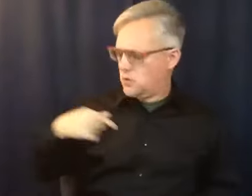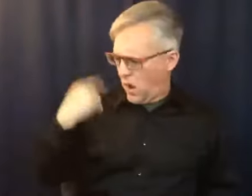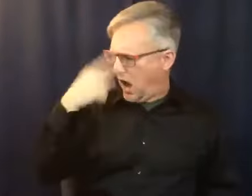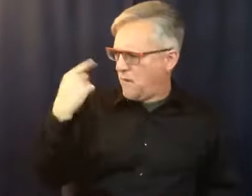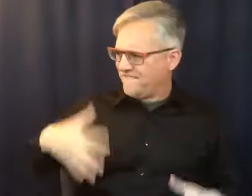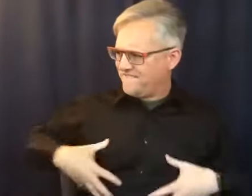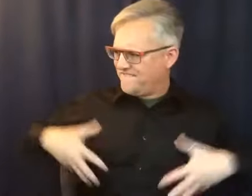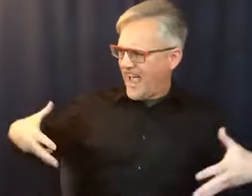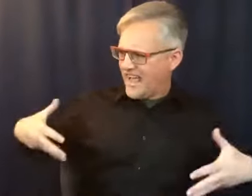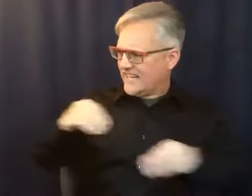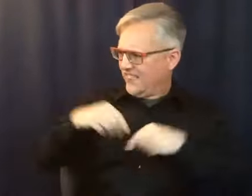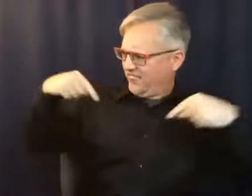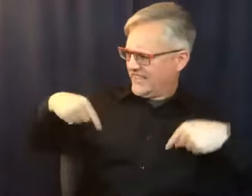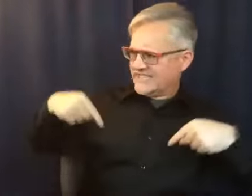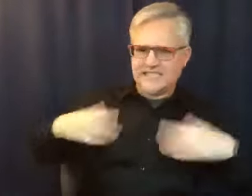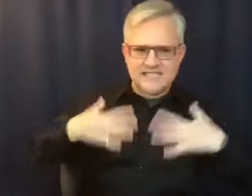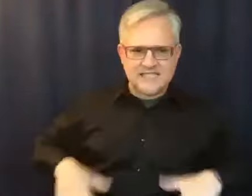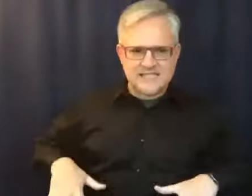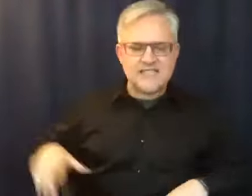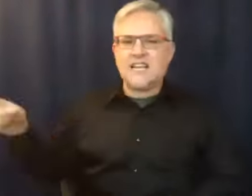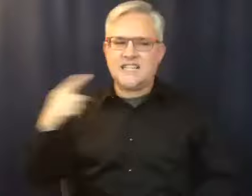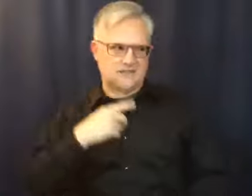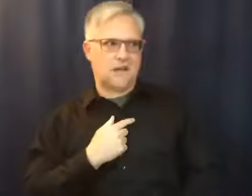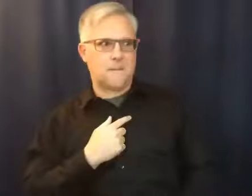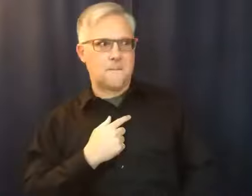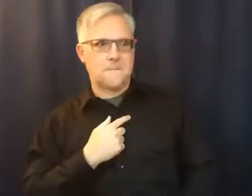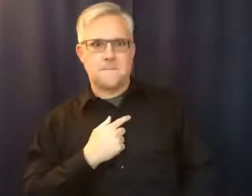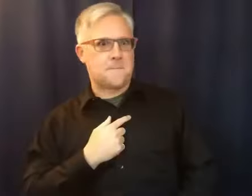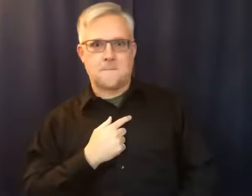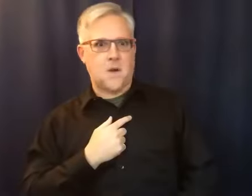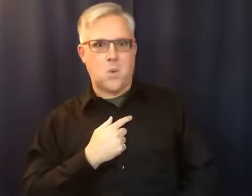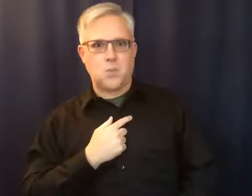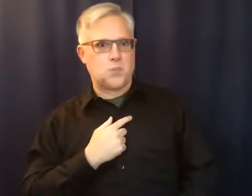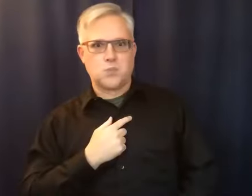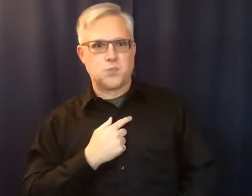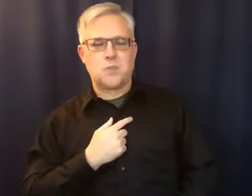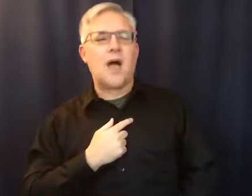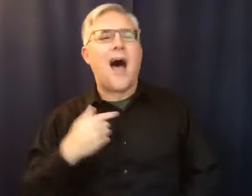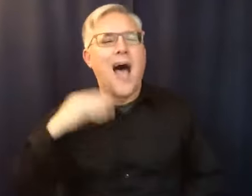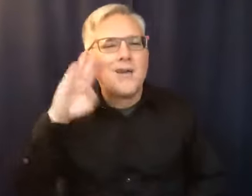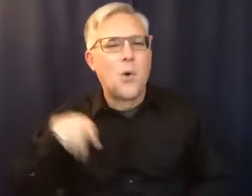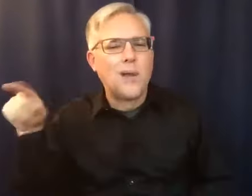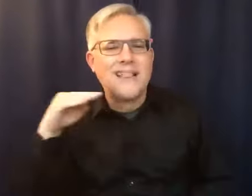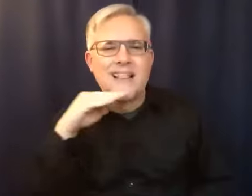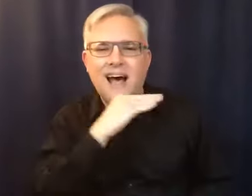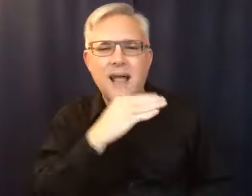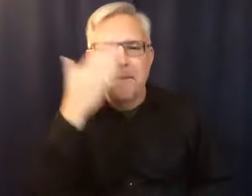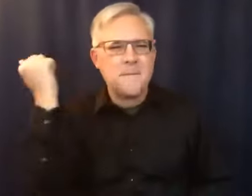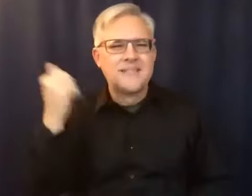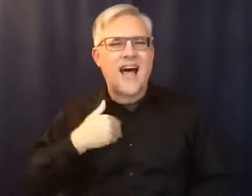no, I knew he was lying because it was a stretched dress and a green dress and a brown dress. And those are the